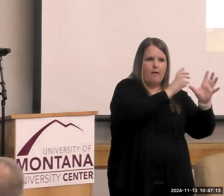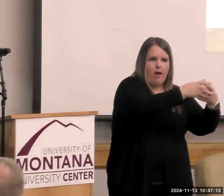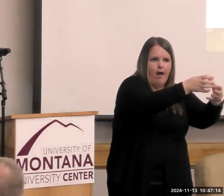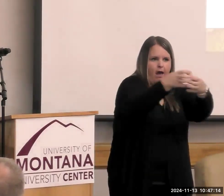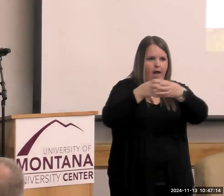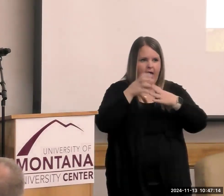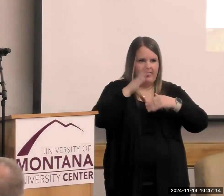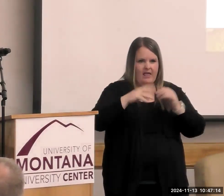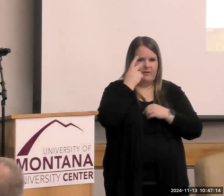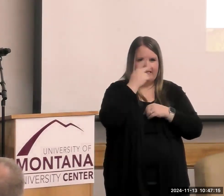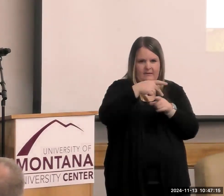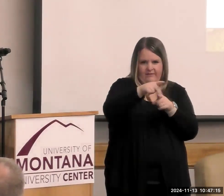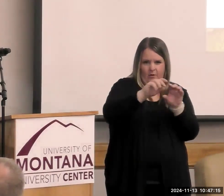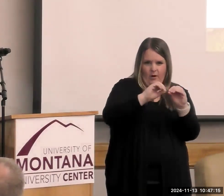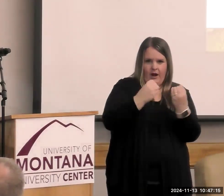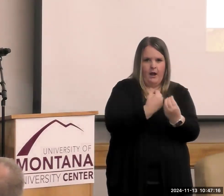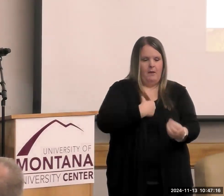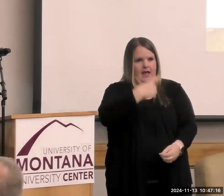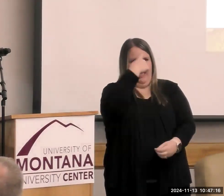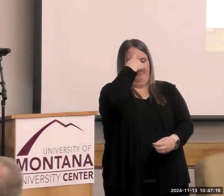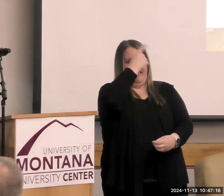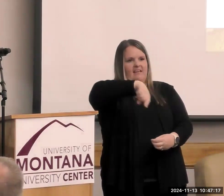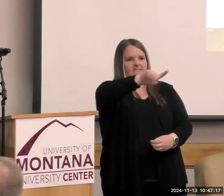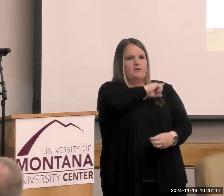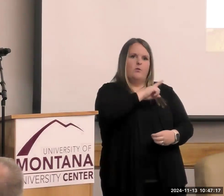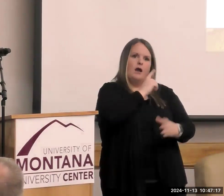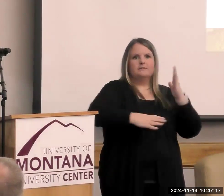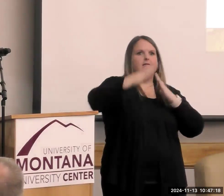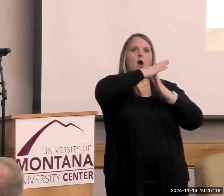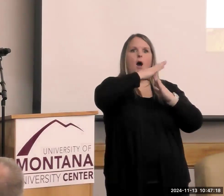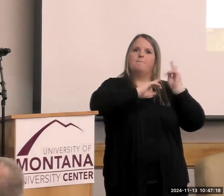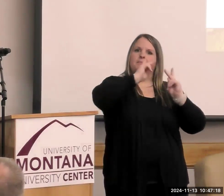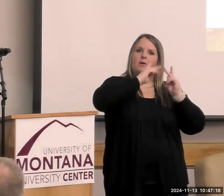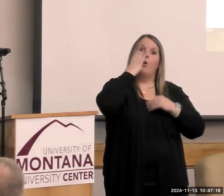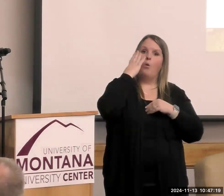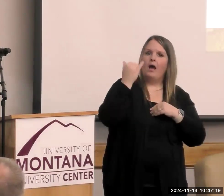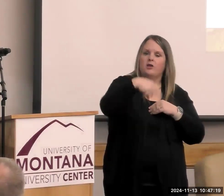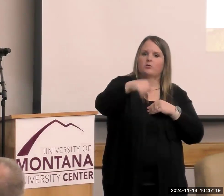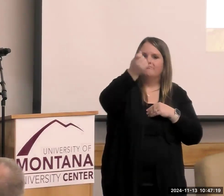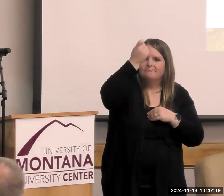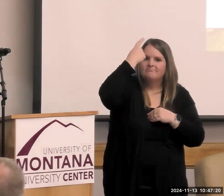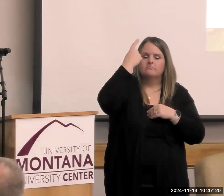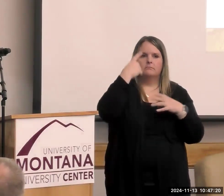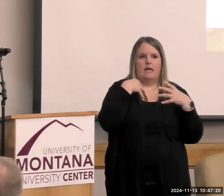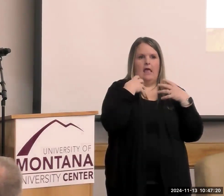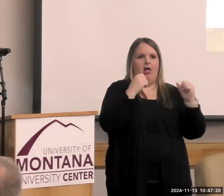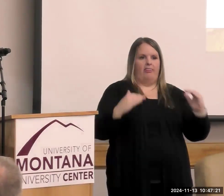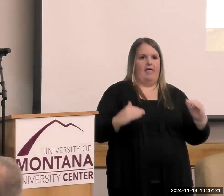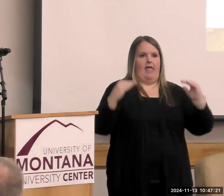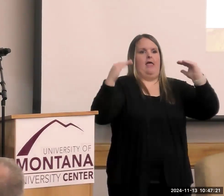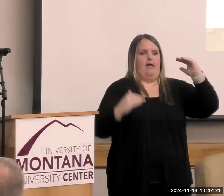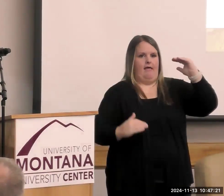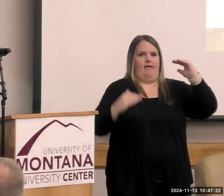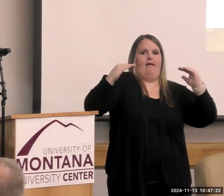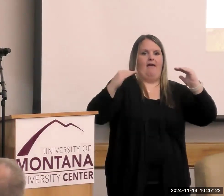professional organization. But I like to think of you as the cream of the crop, because you understand that health equity is what it's